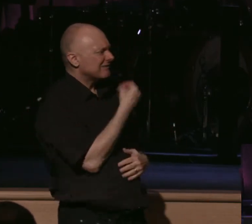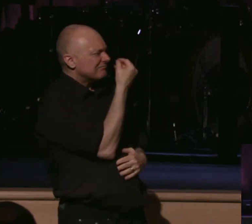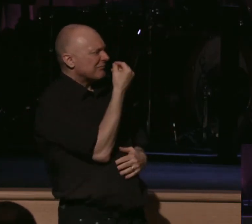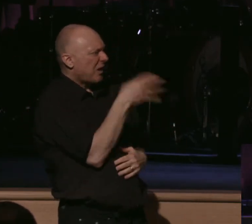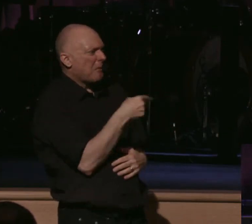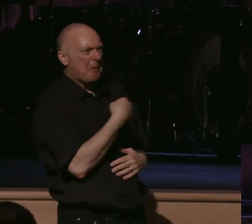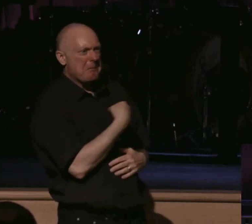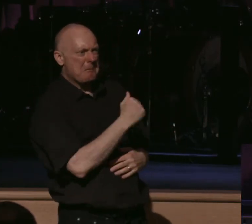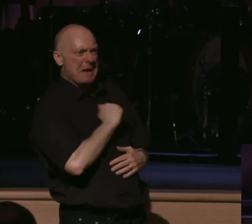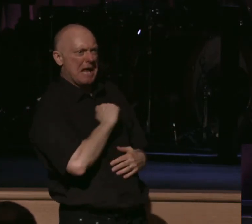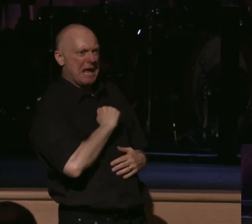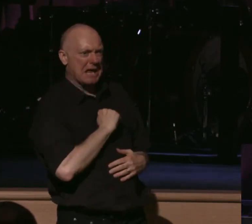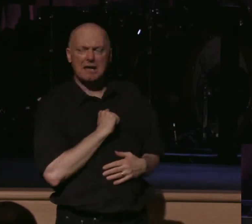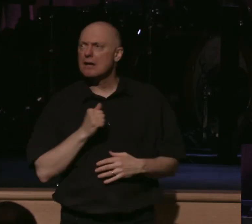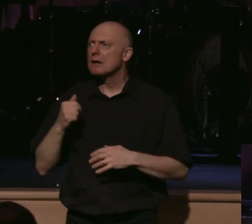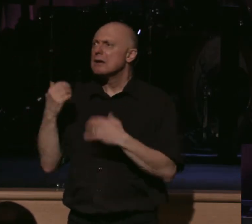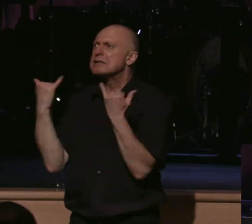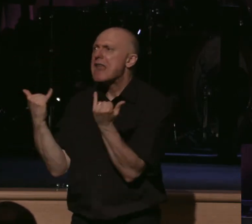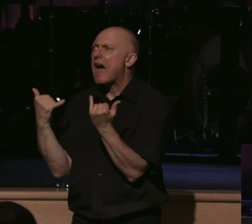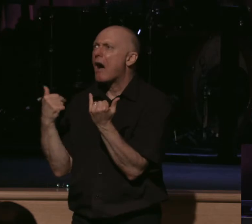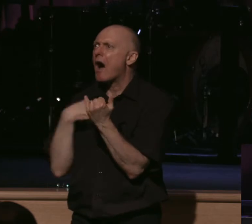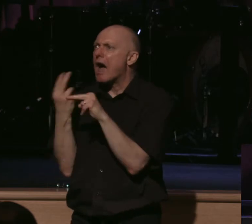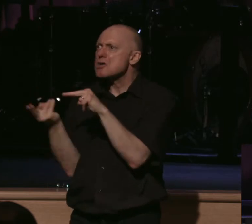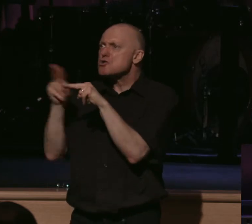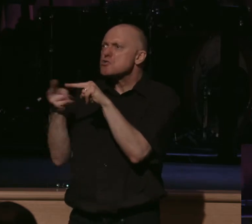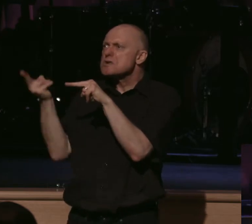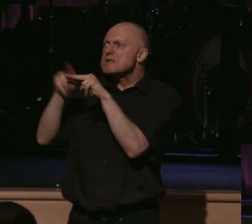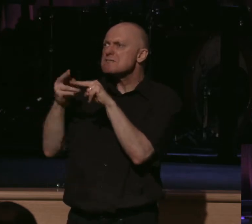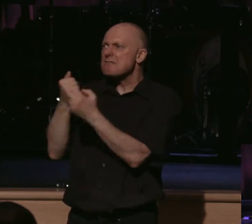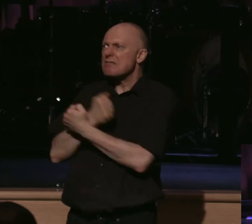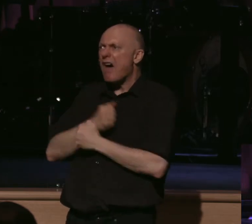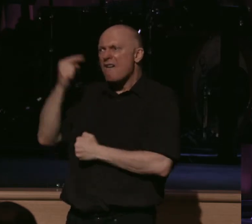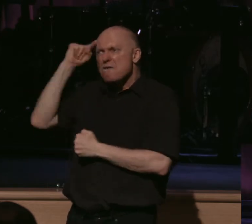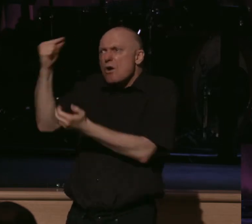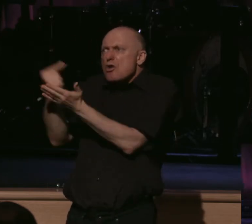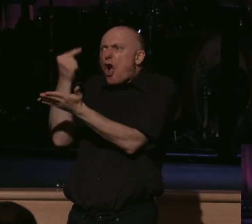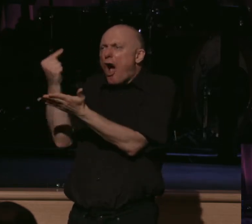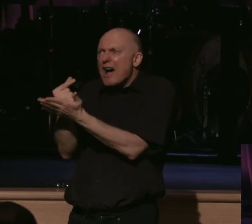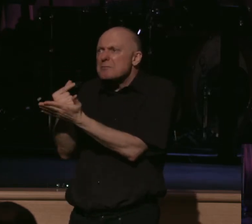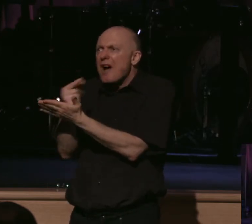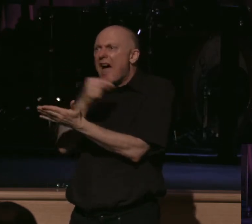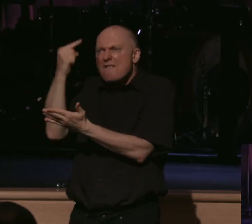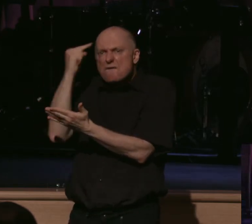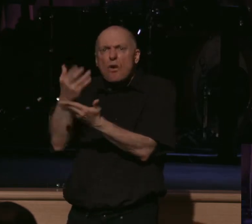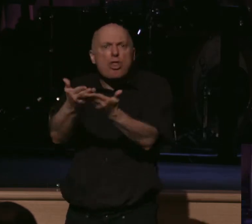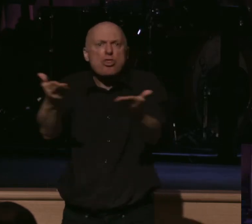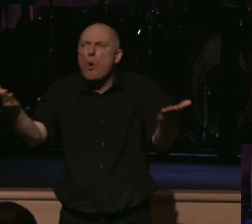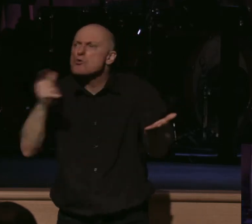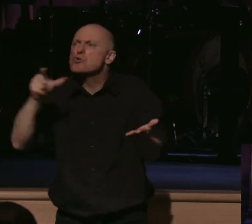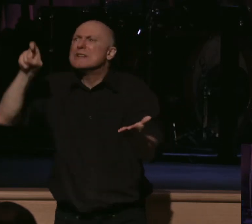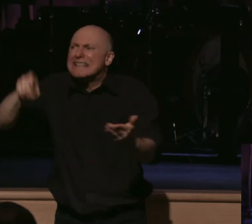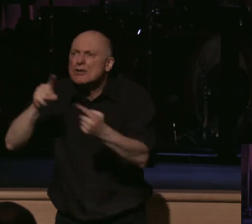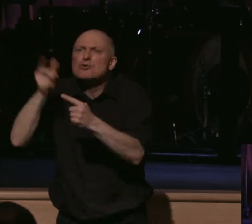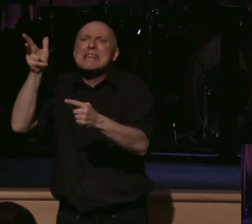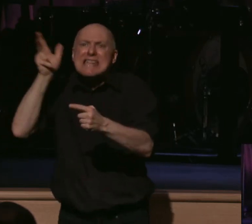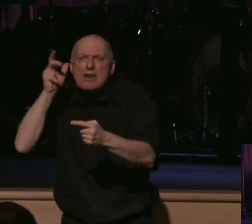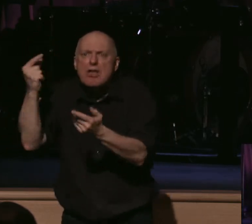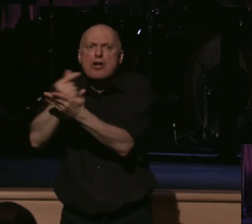me, and it causes me to increase in my love for the gospel and for those who need to hear it and who are